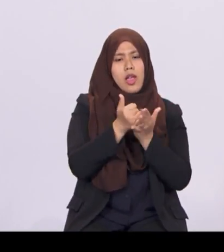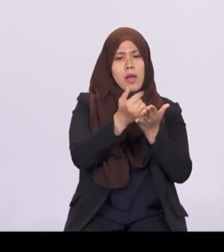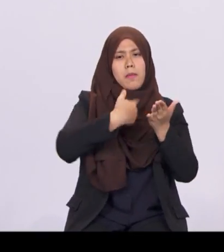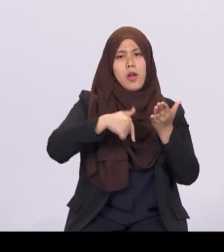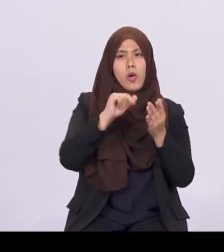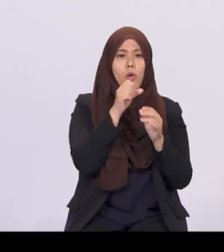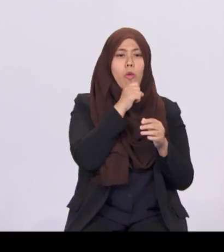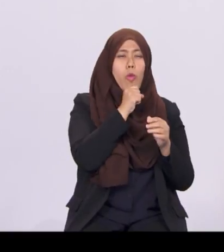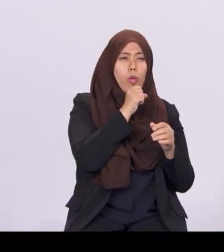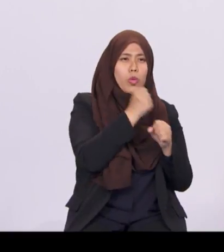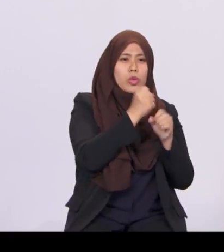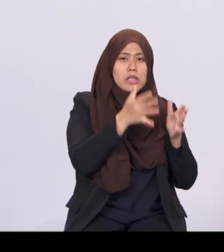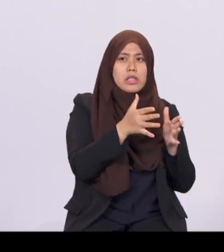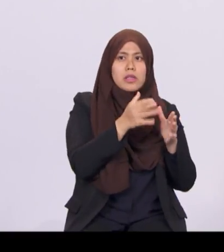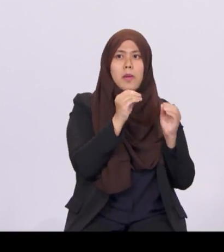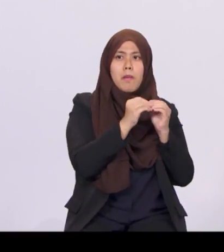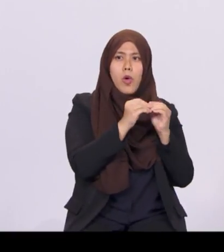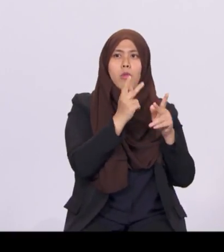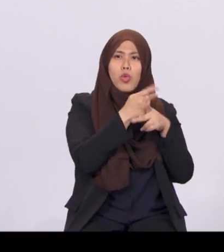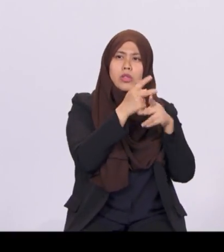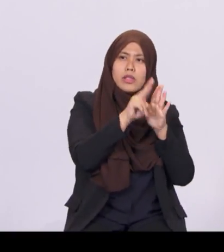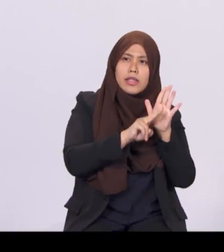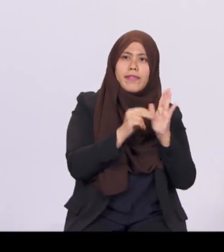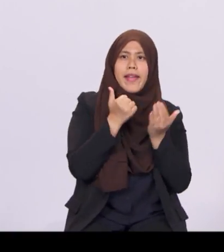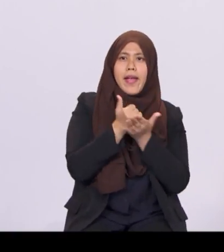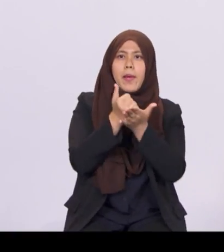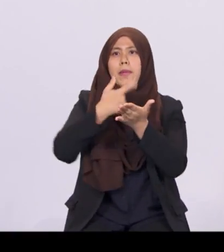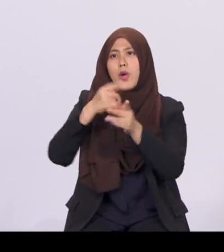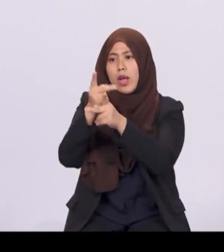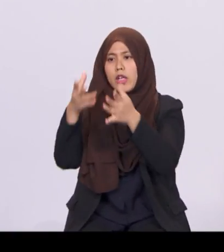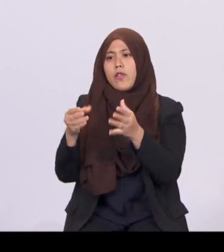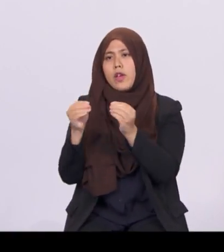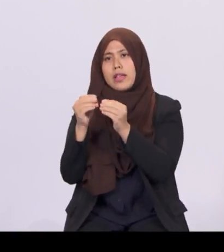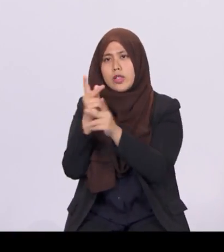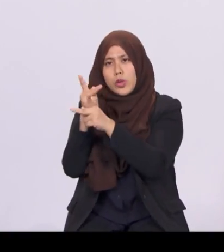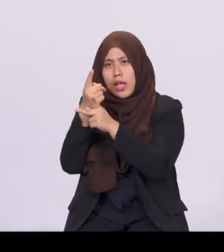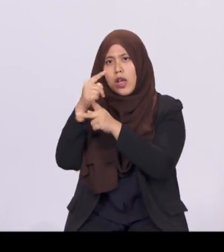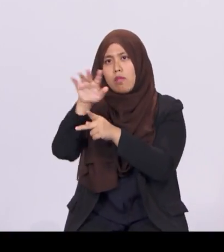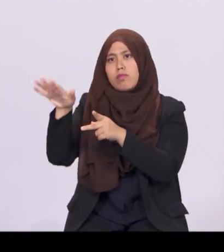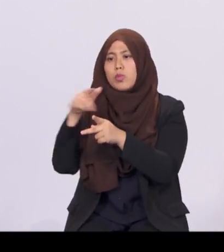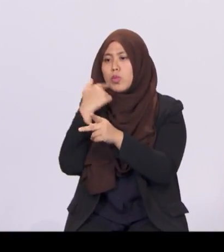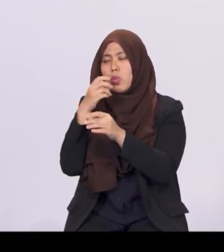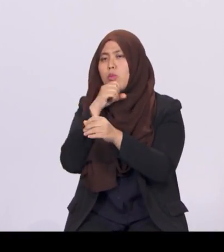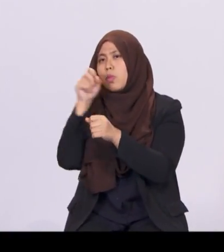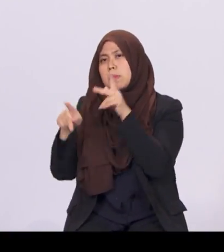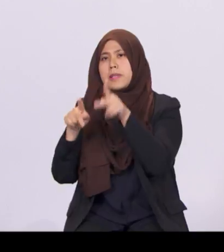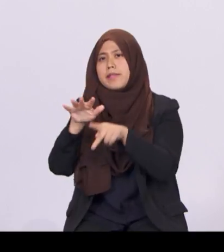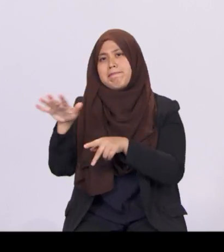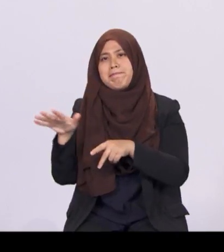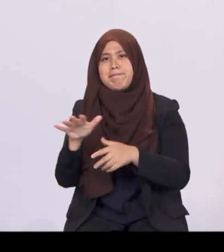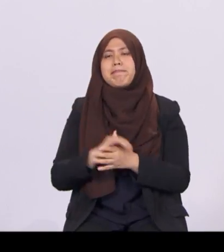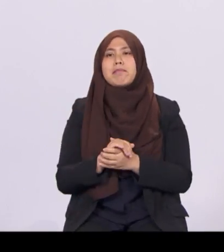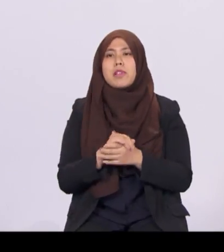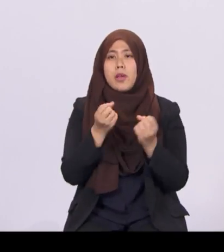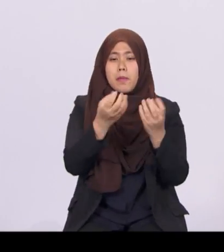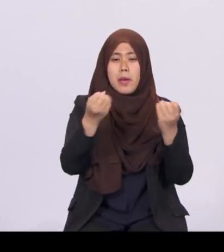and assist our caregivers to care for seniors. With many Asian consumers at the frontier of technology adoption,